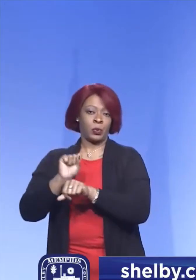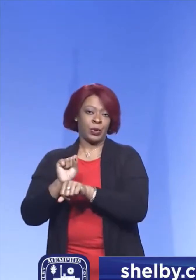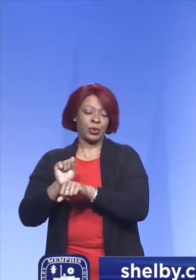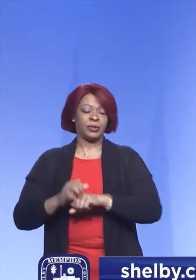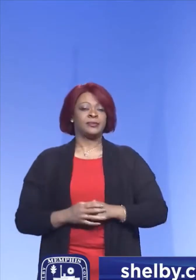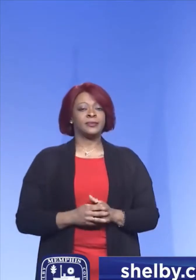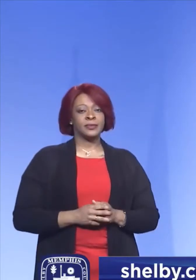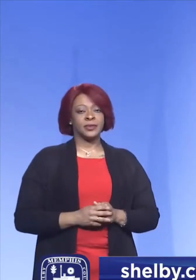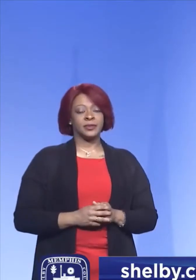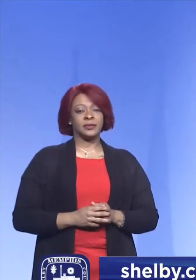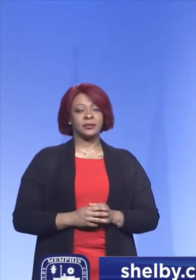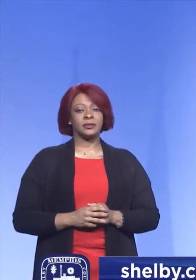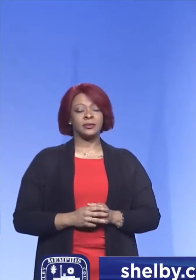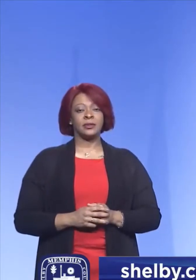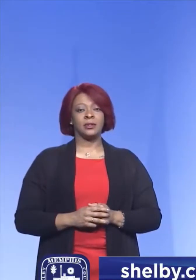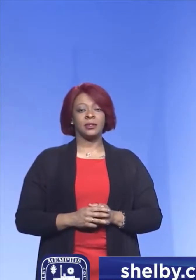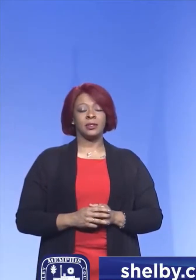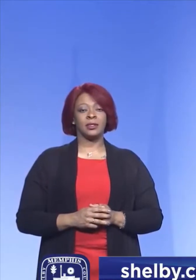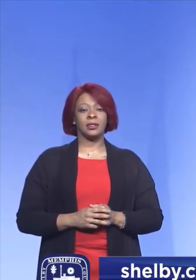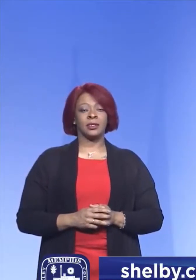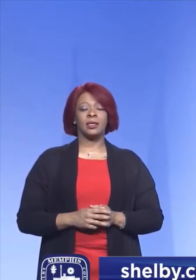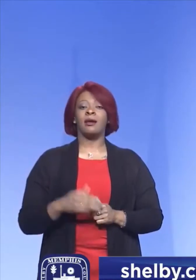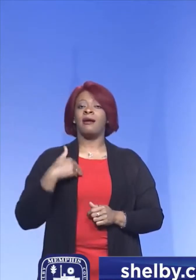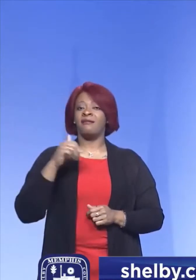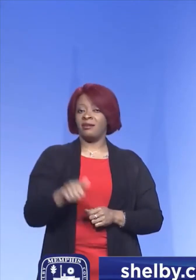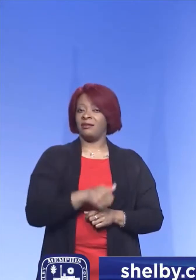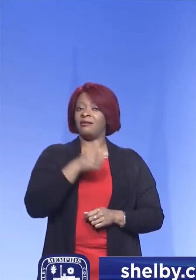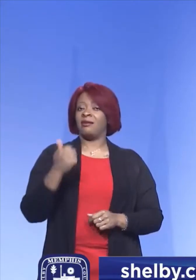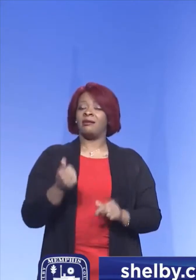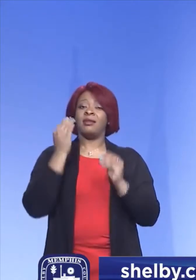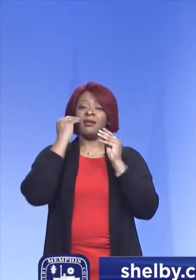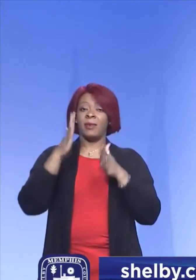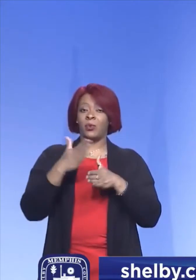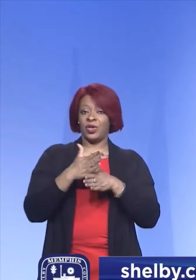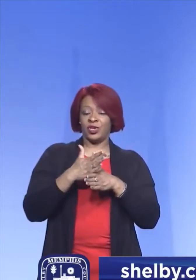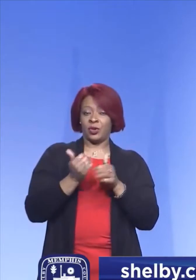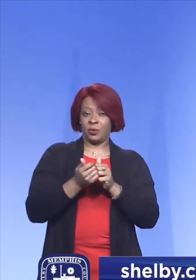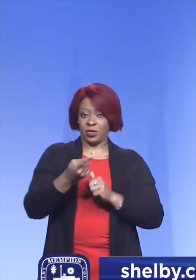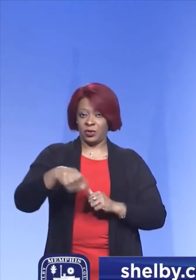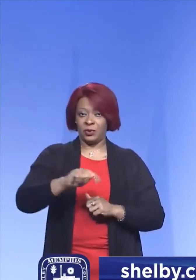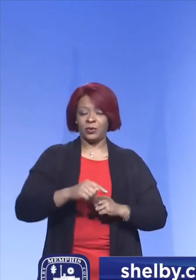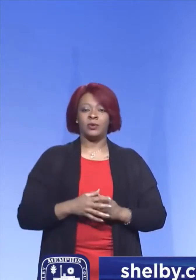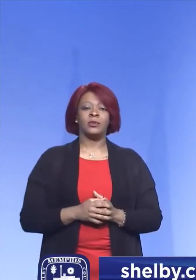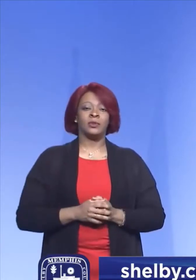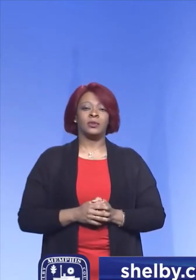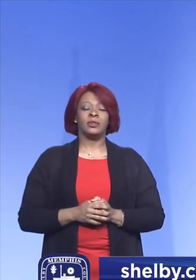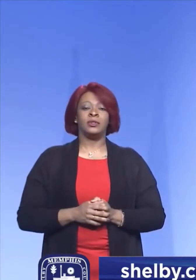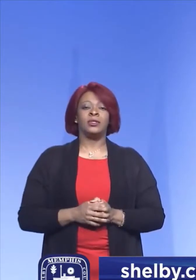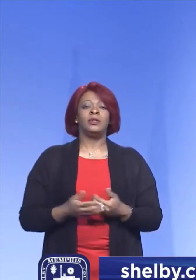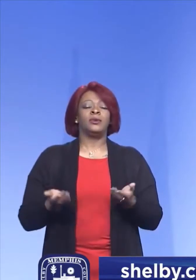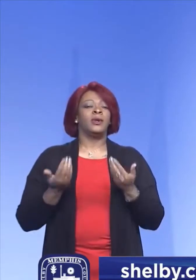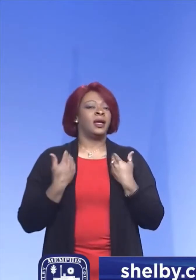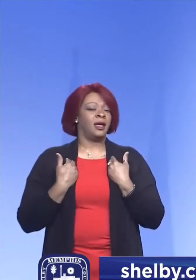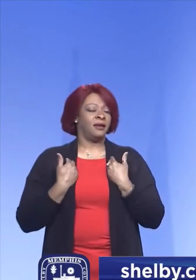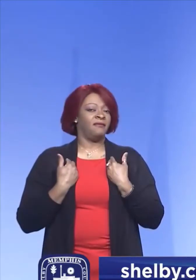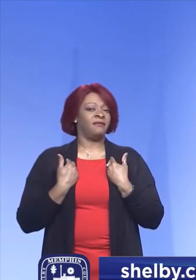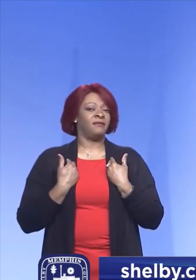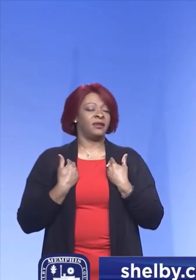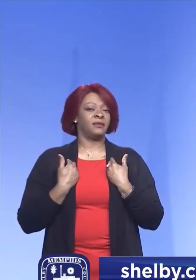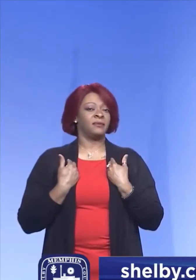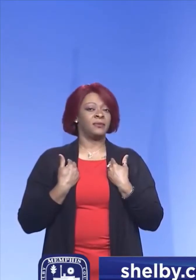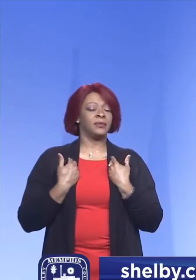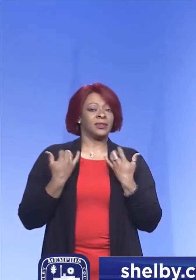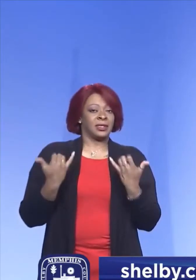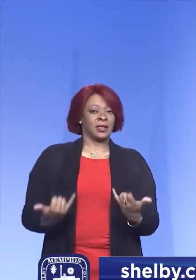have another piece of information to share is that we have a we